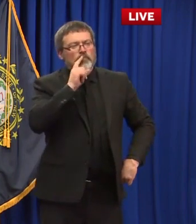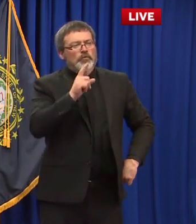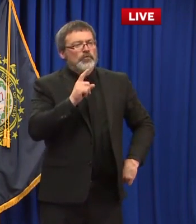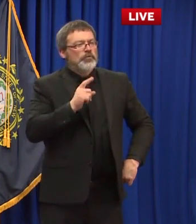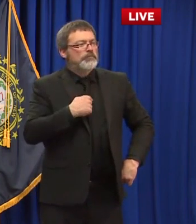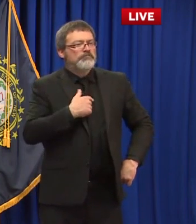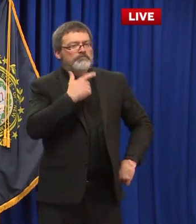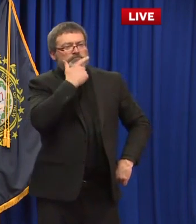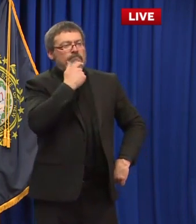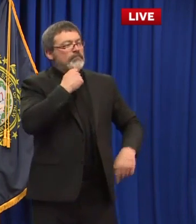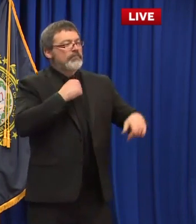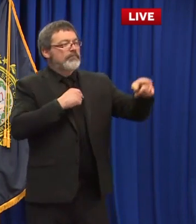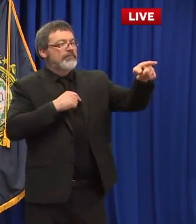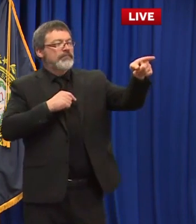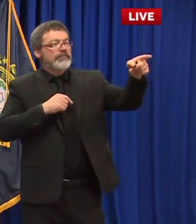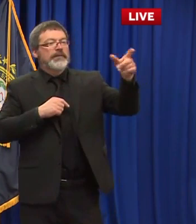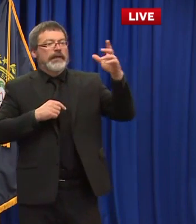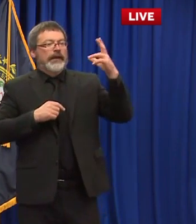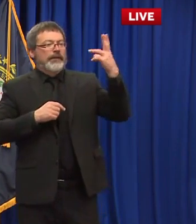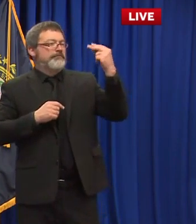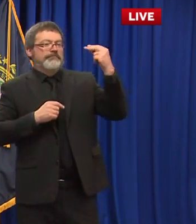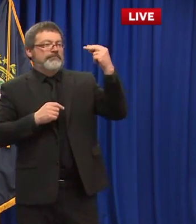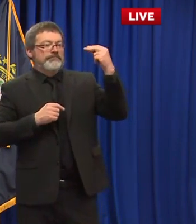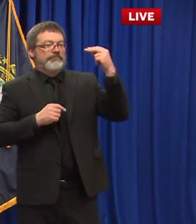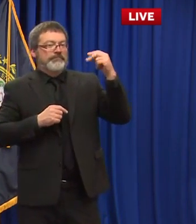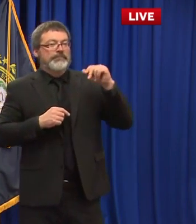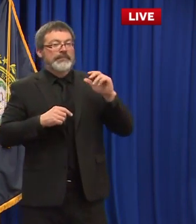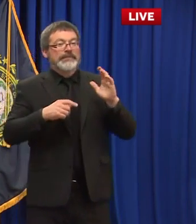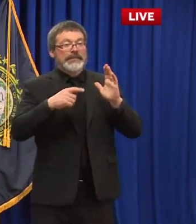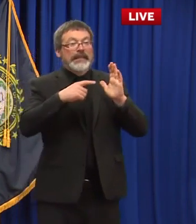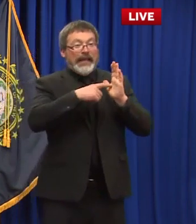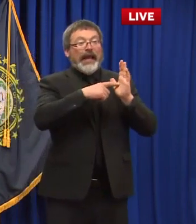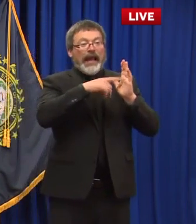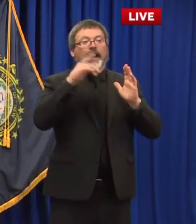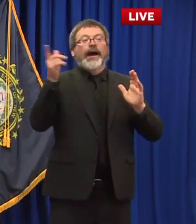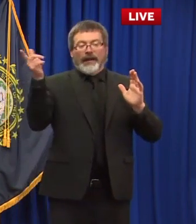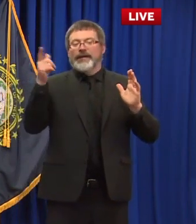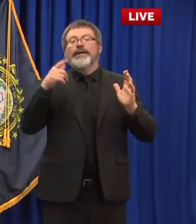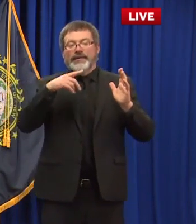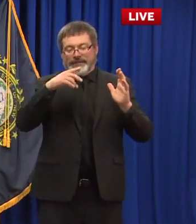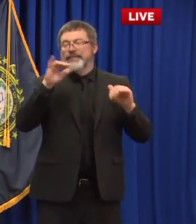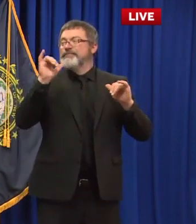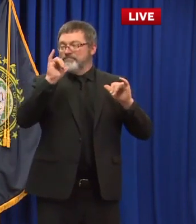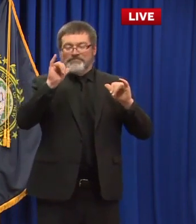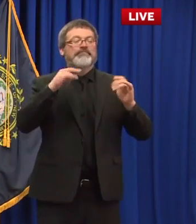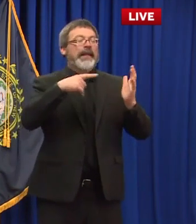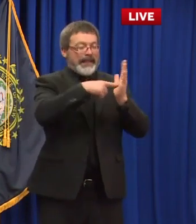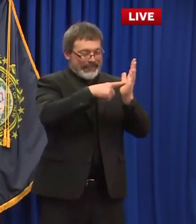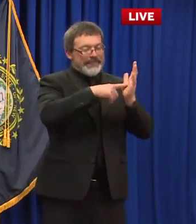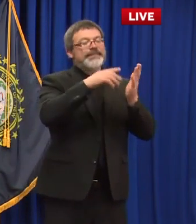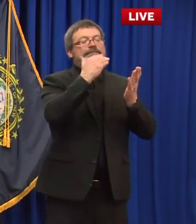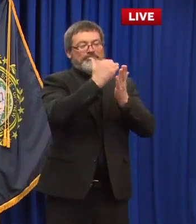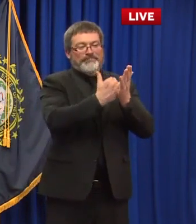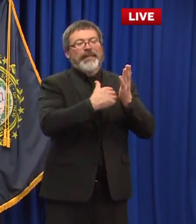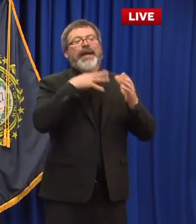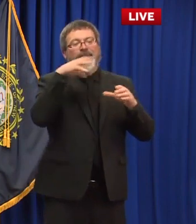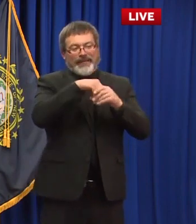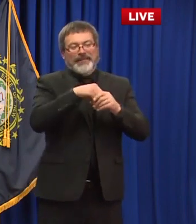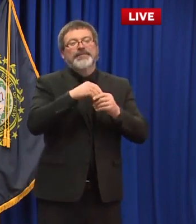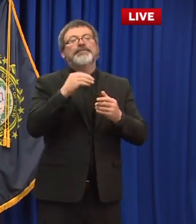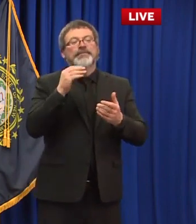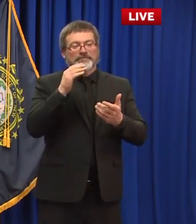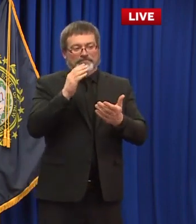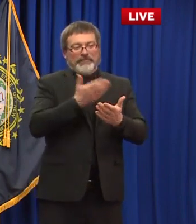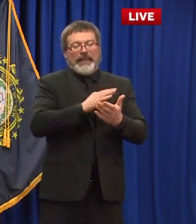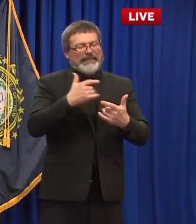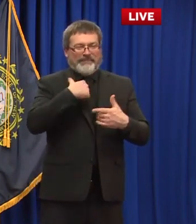getting a head nod that it was so um it is in the guidance it appears but i'll take a look at it anyway it's a very good question the